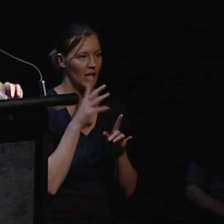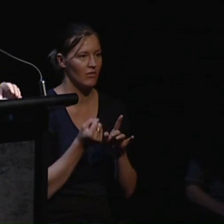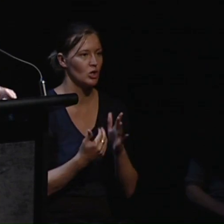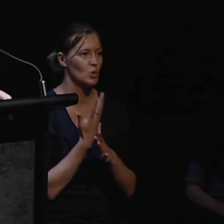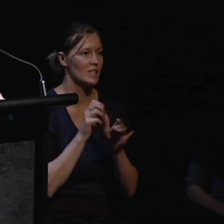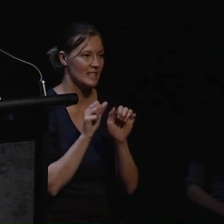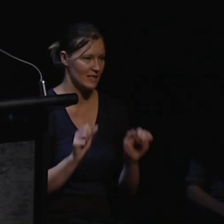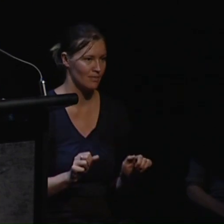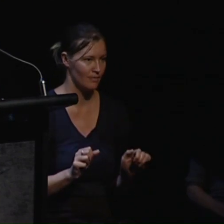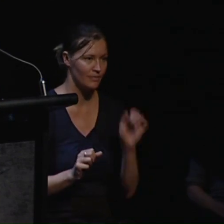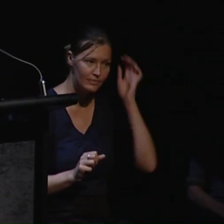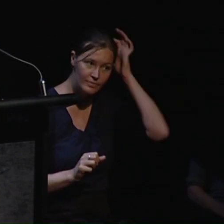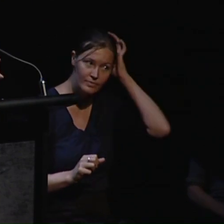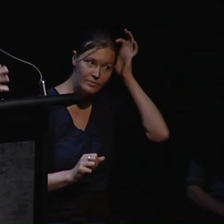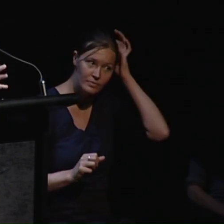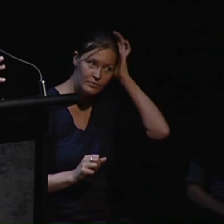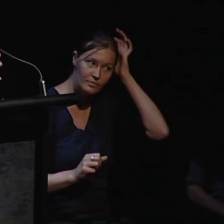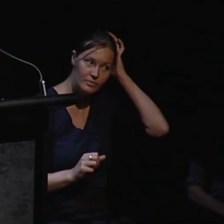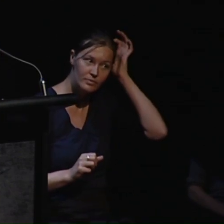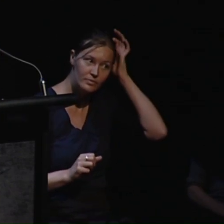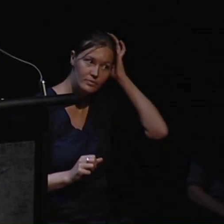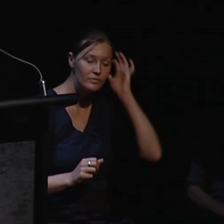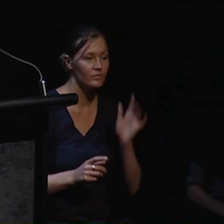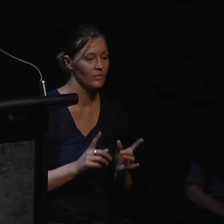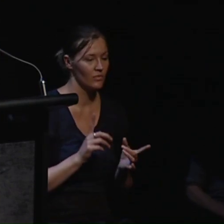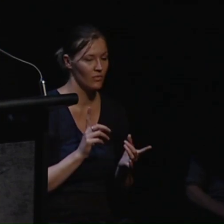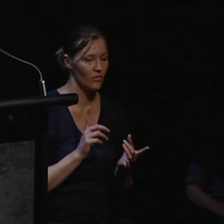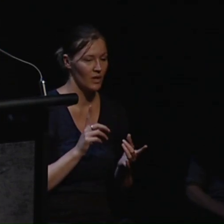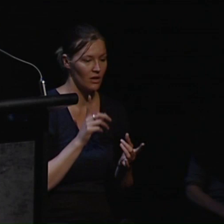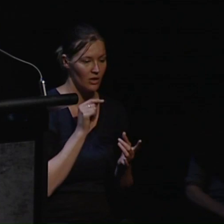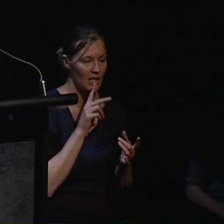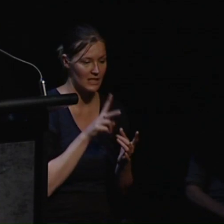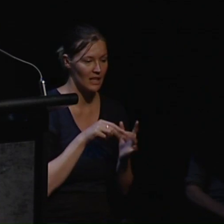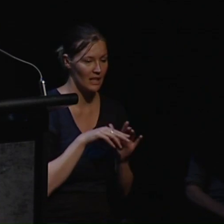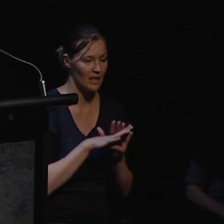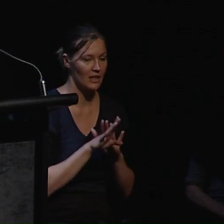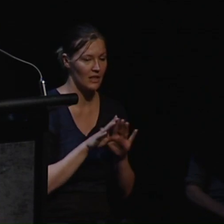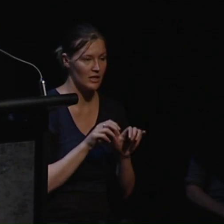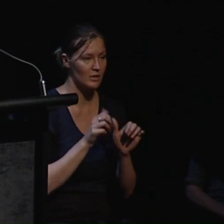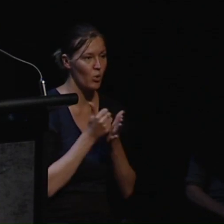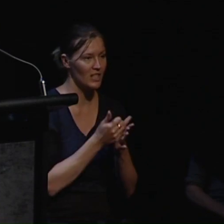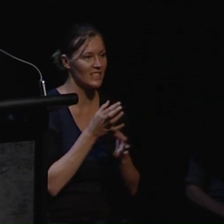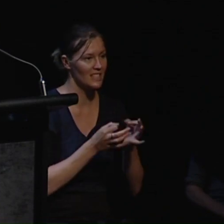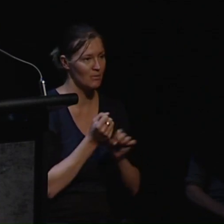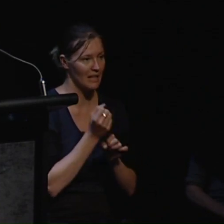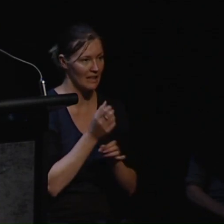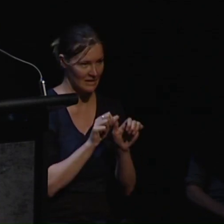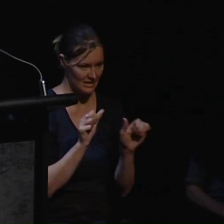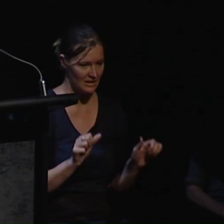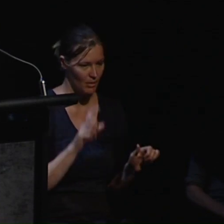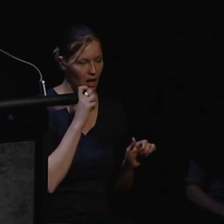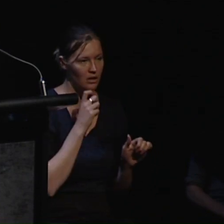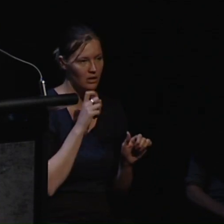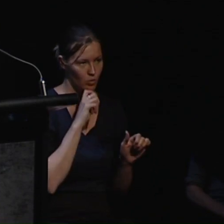response to this challenge can be seen in the transition to supported decision-making system in several countries and I will cover some of those